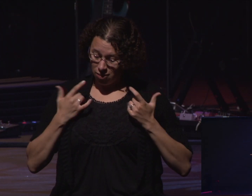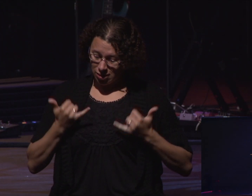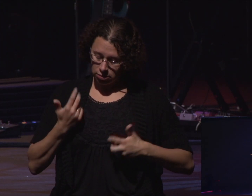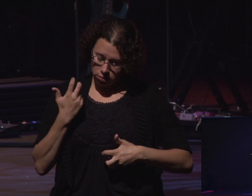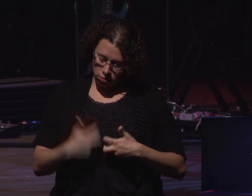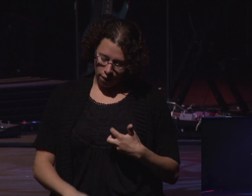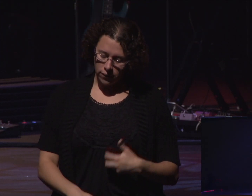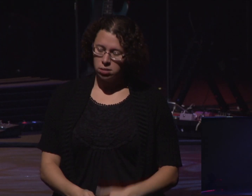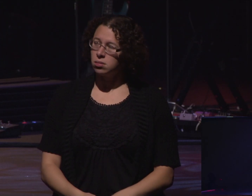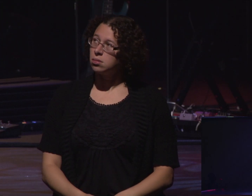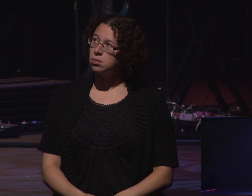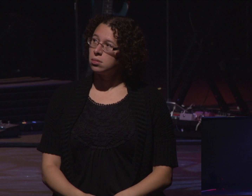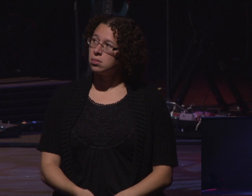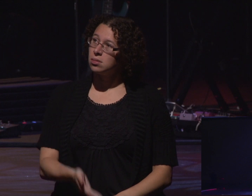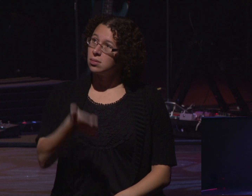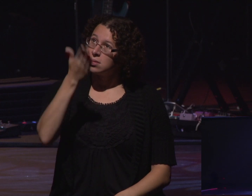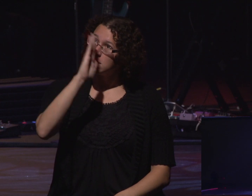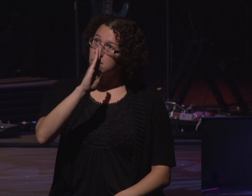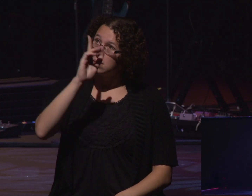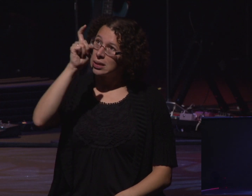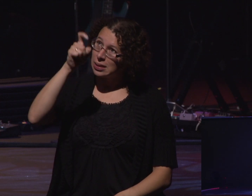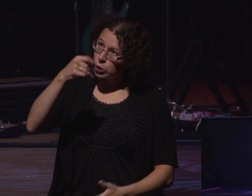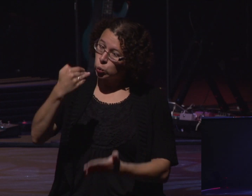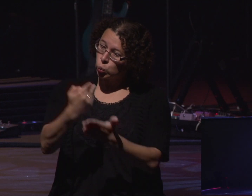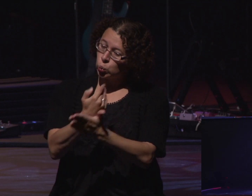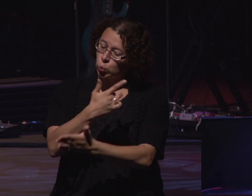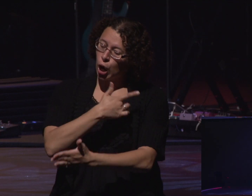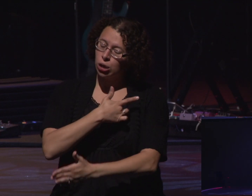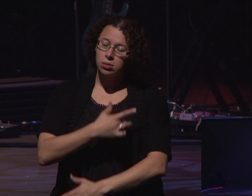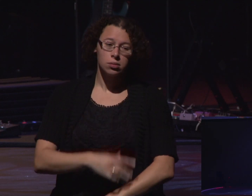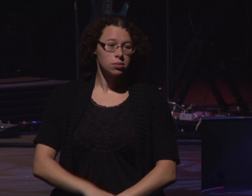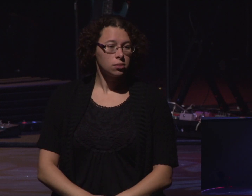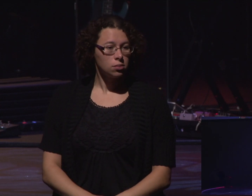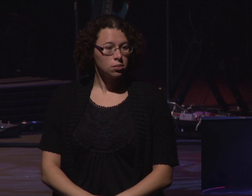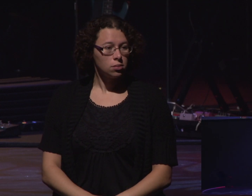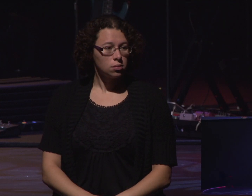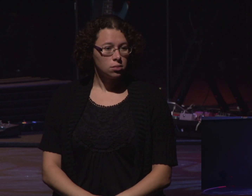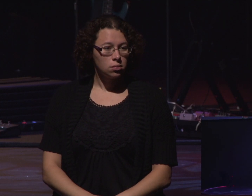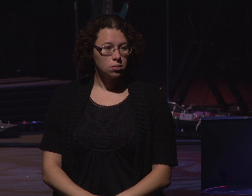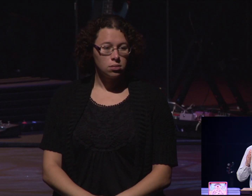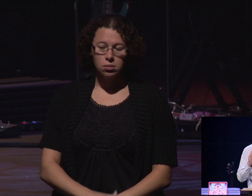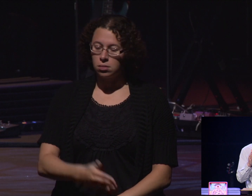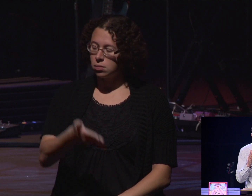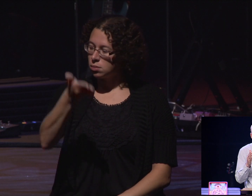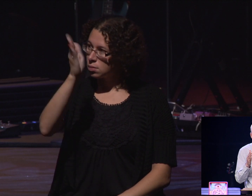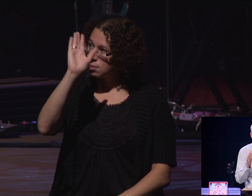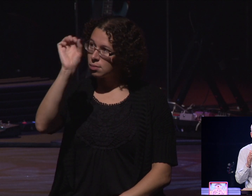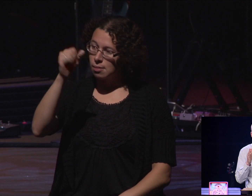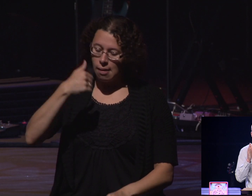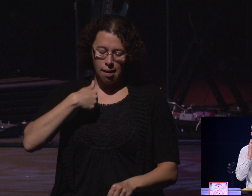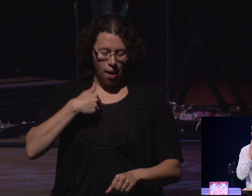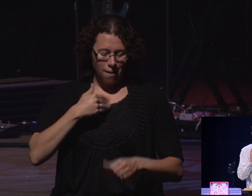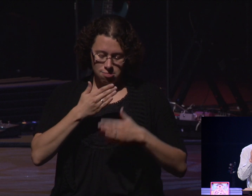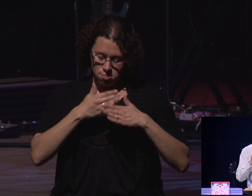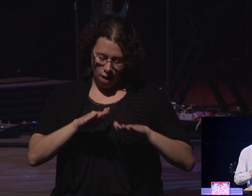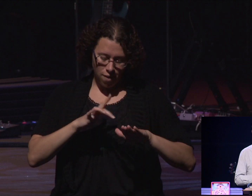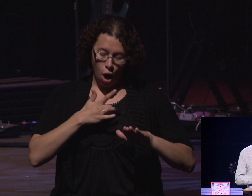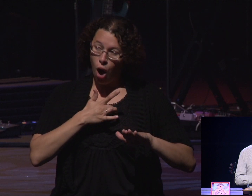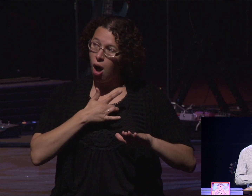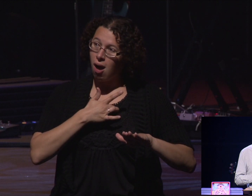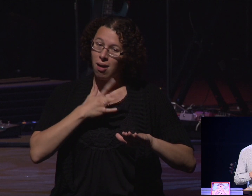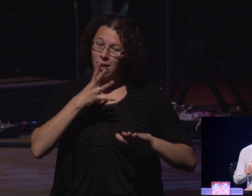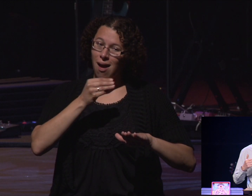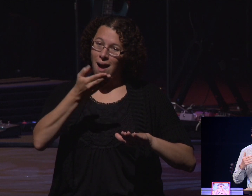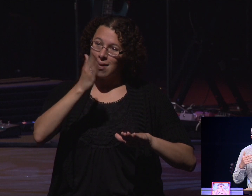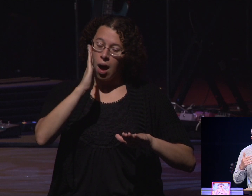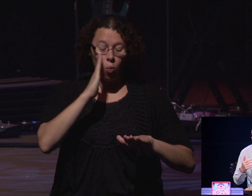you say, God, I need a new heart. And realize that He can take that divided heart. And He can get you refocused today. And He can get you pointed in the right